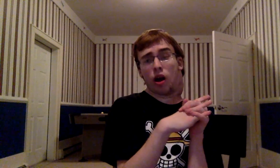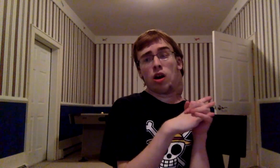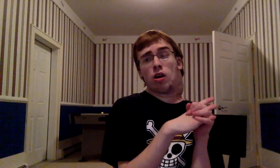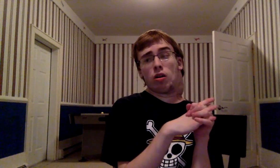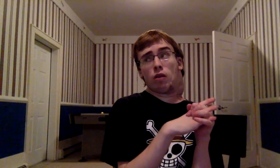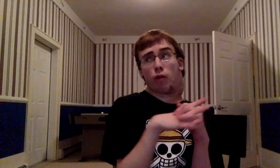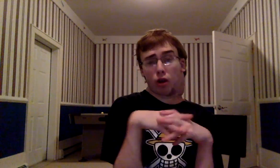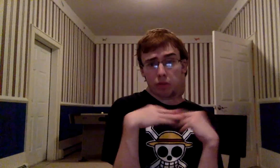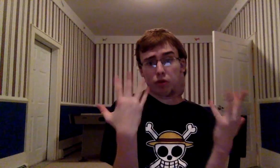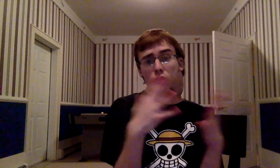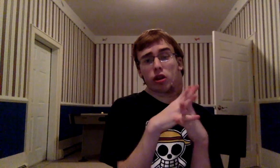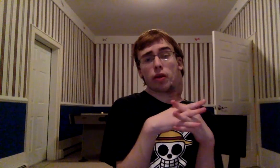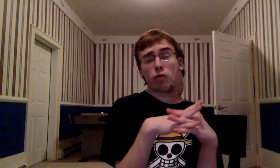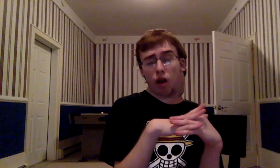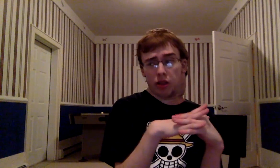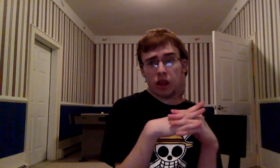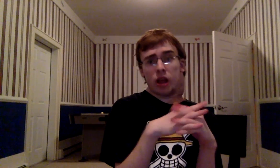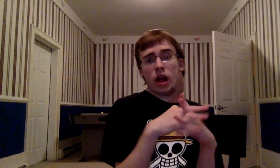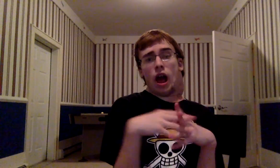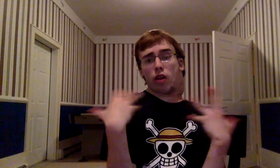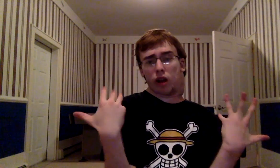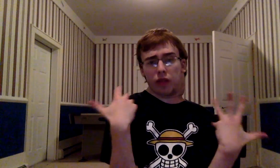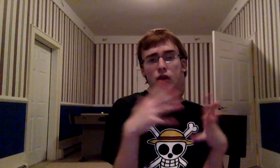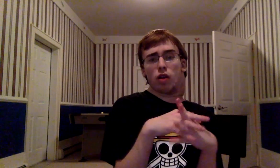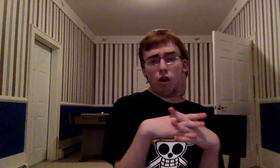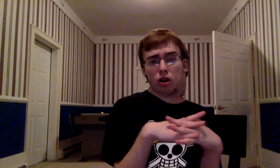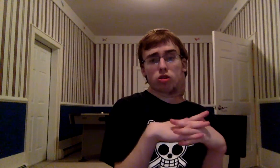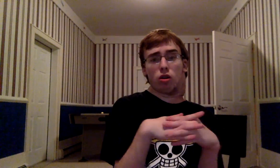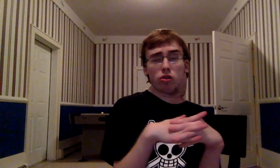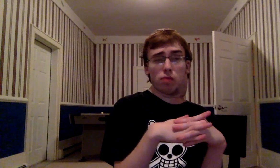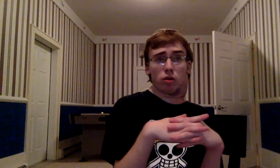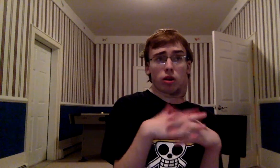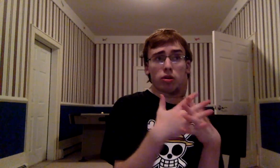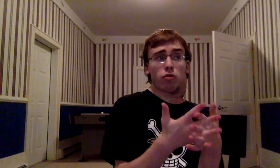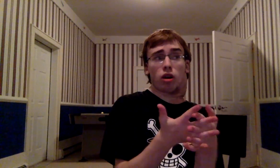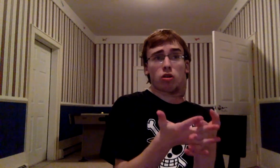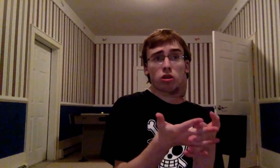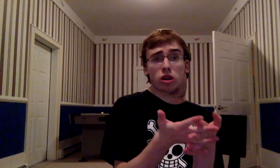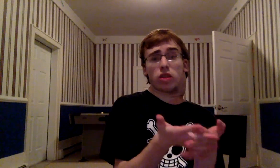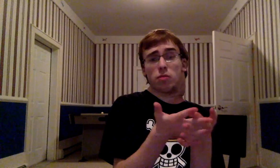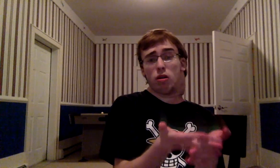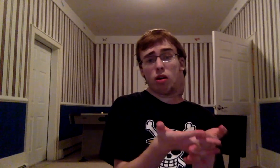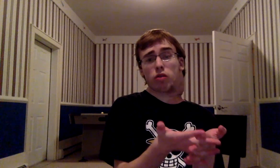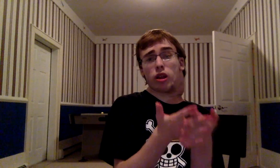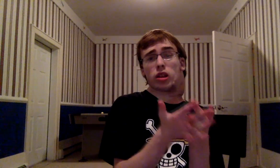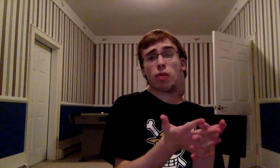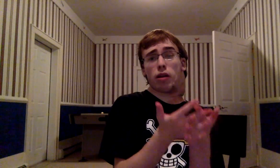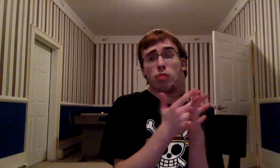For a good majority of the run And during his final arc Shonen Jump wasn't going to rush Kishimoto to finish something that was